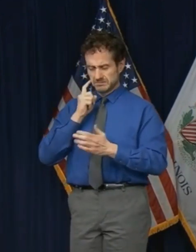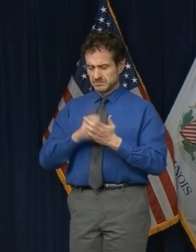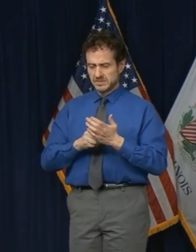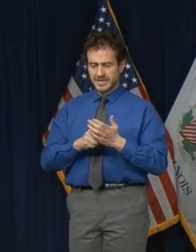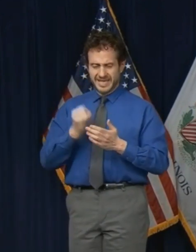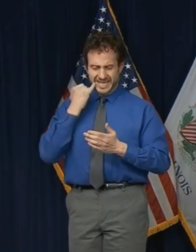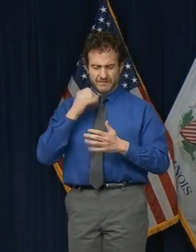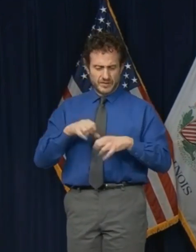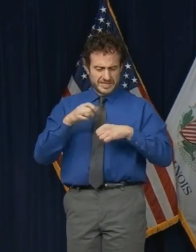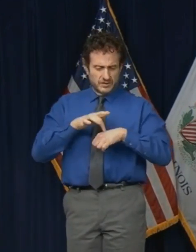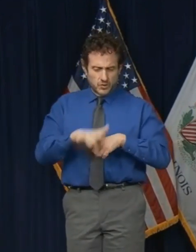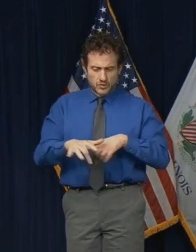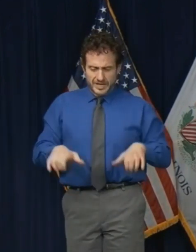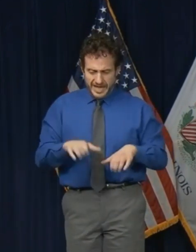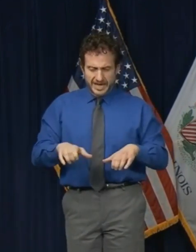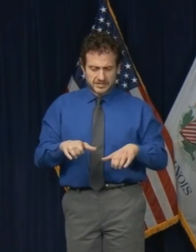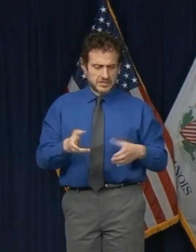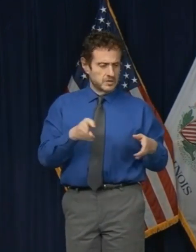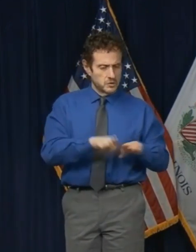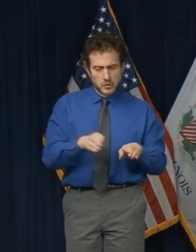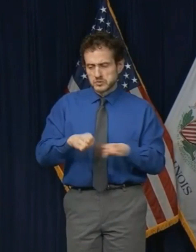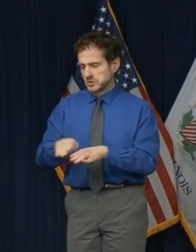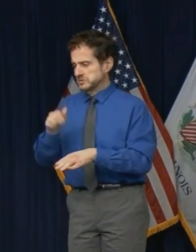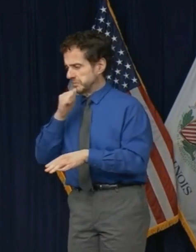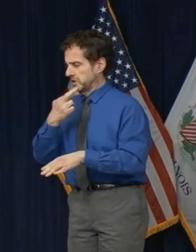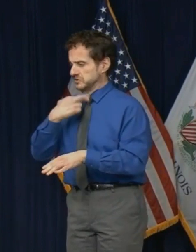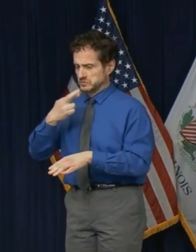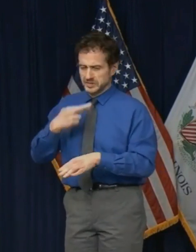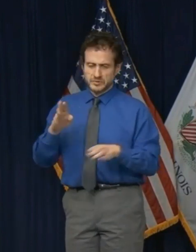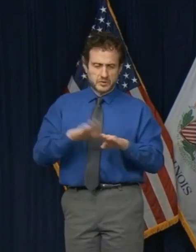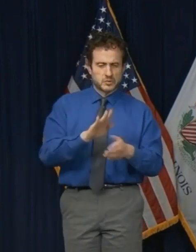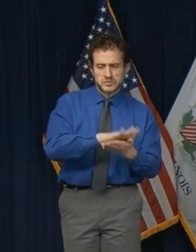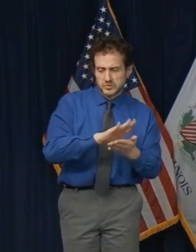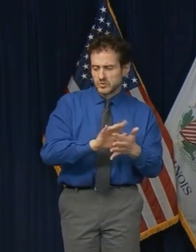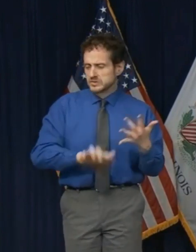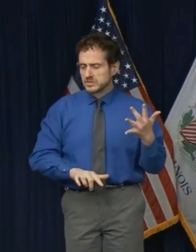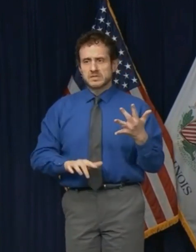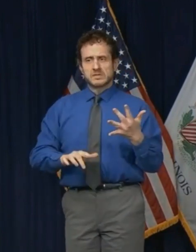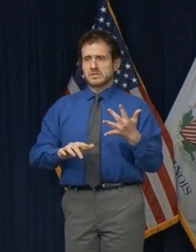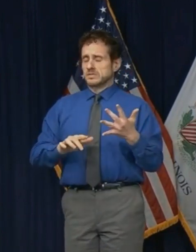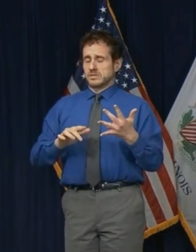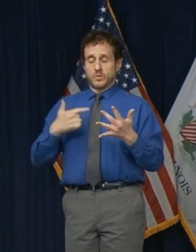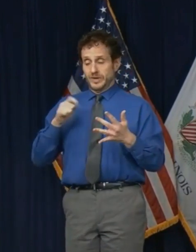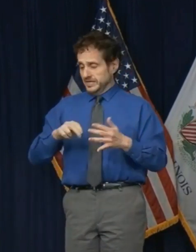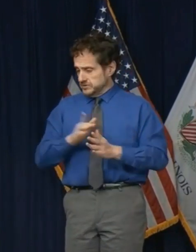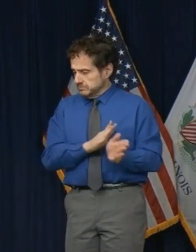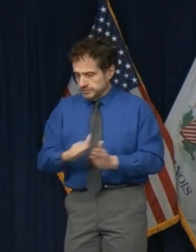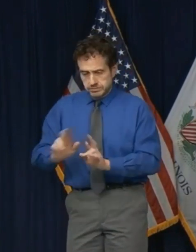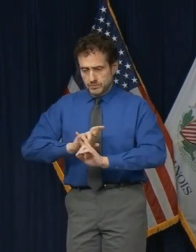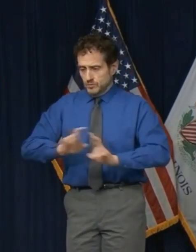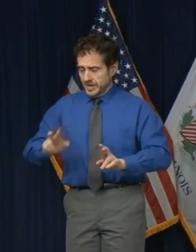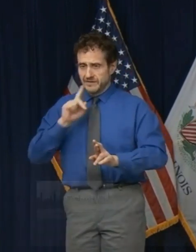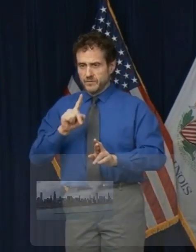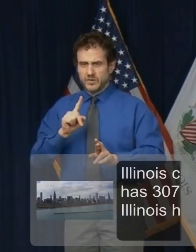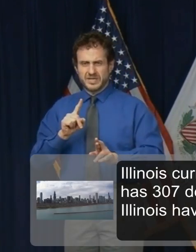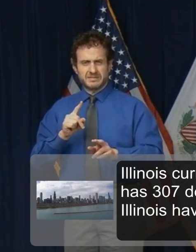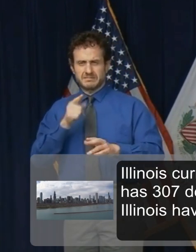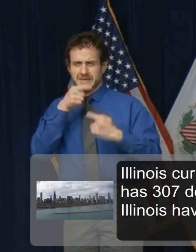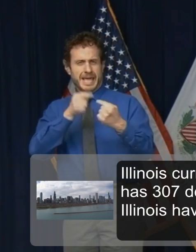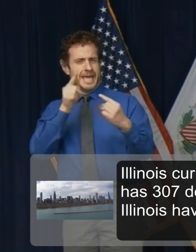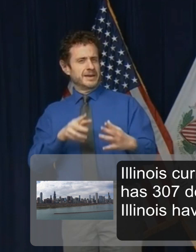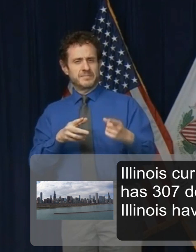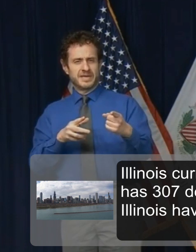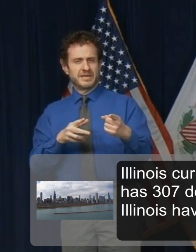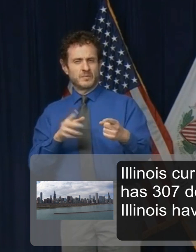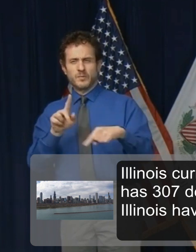would be to get us ready for what has seemed like an invisible enemy whose terrible impact had not yet been